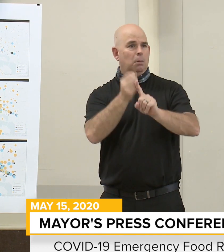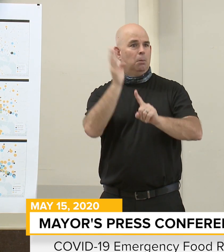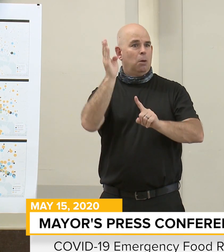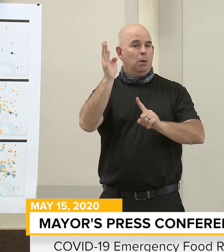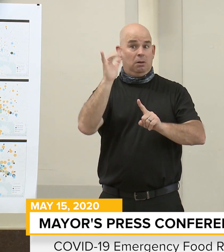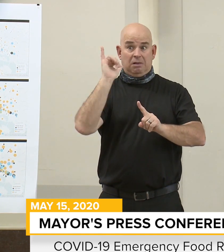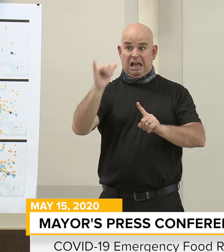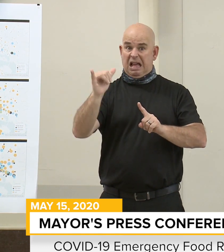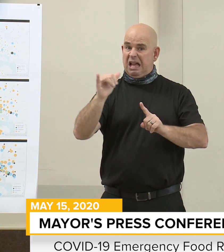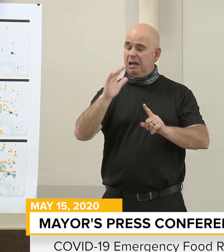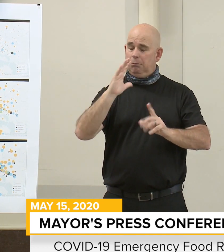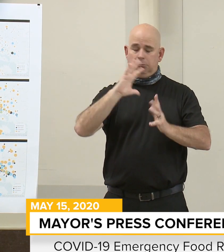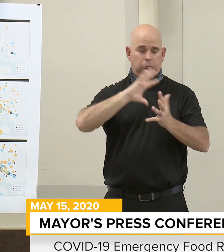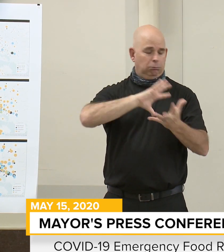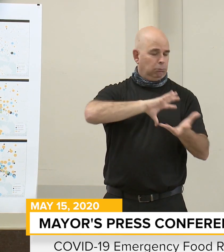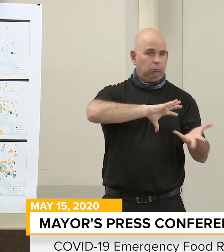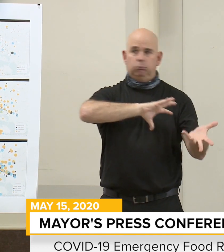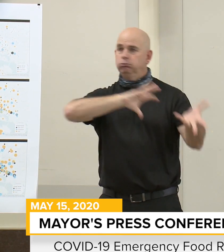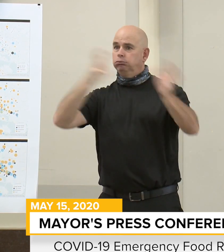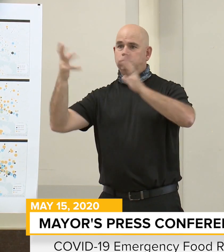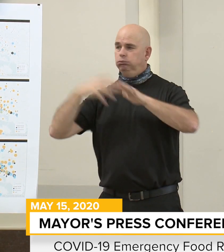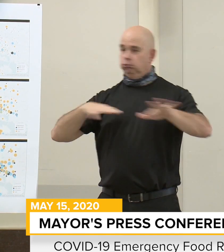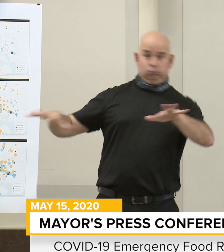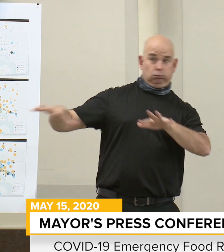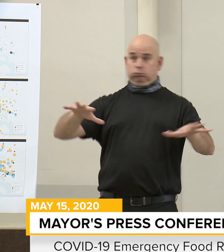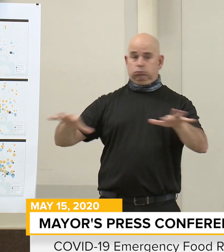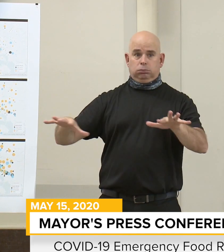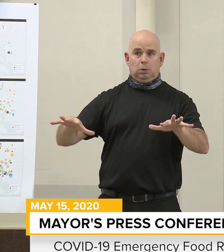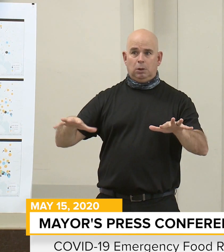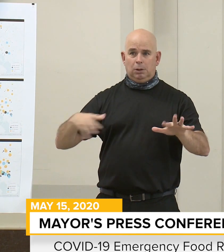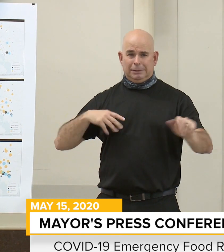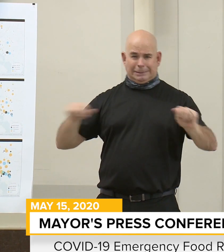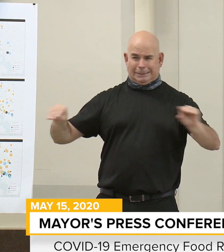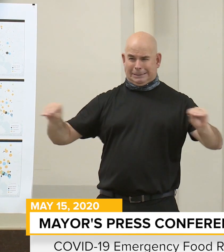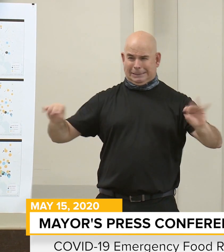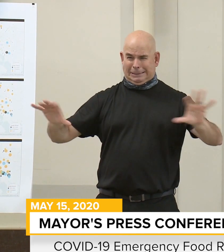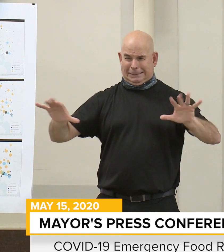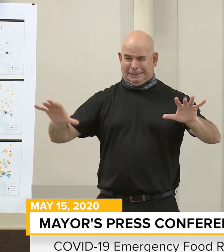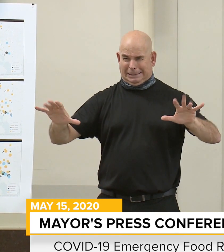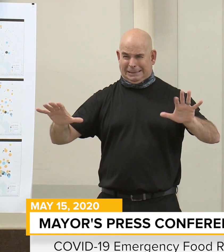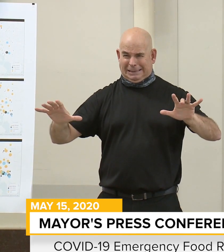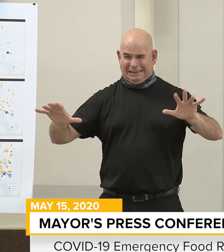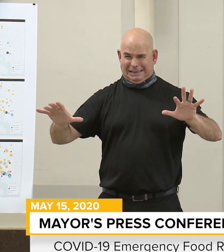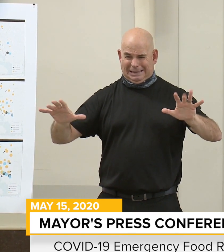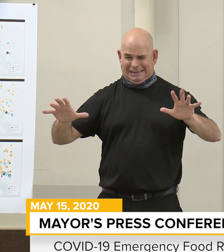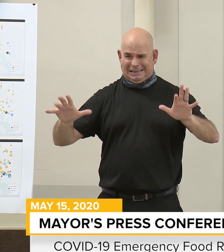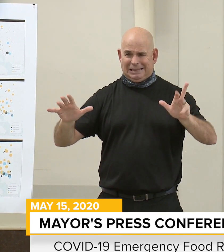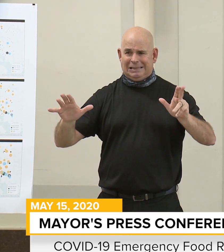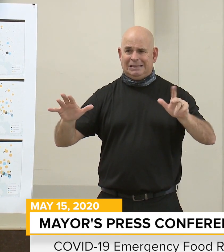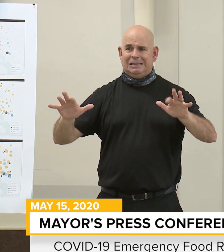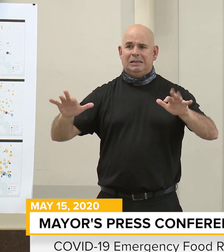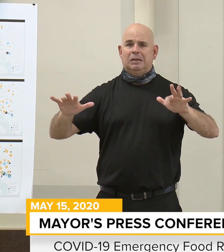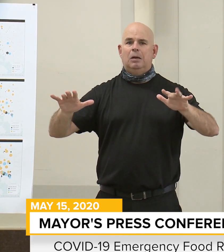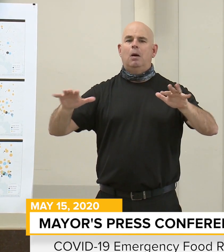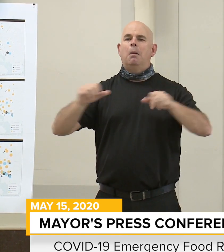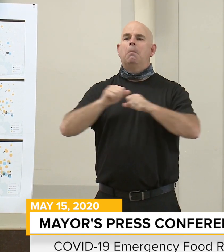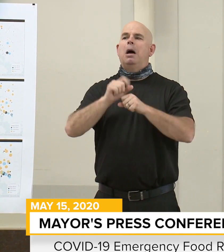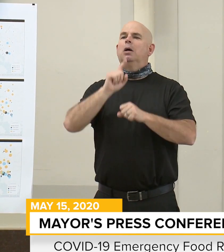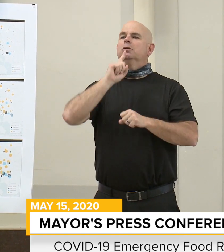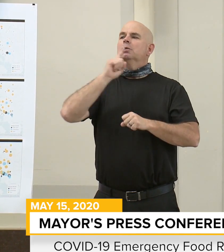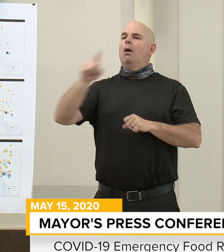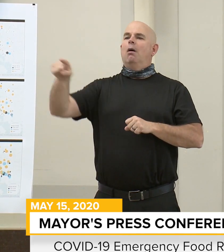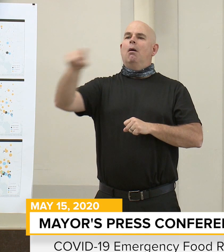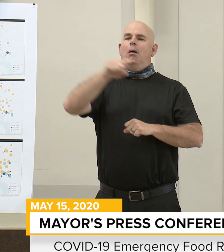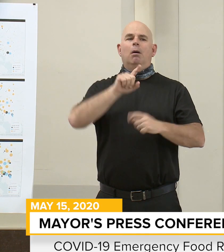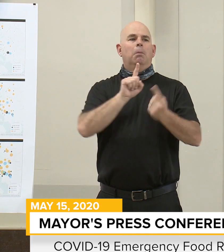schools closed on a Friday, and the city had to make sure that by Monday, we could continue to meet the critical need of